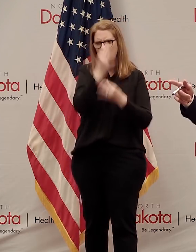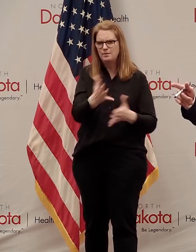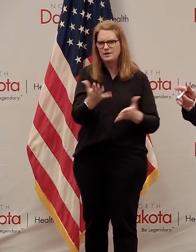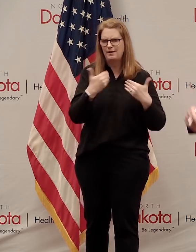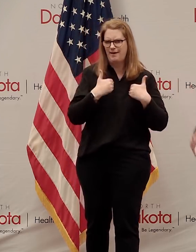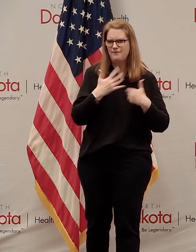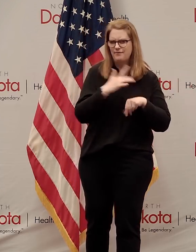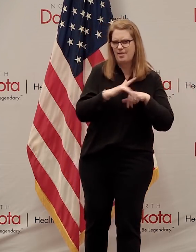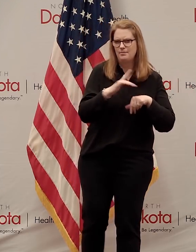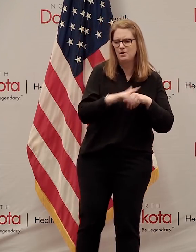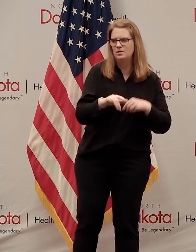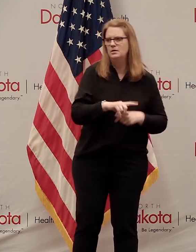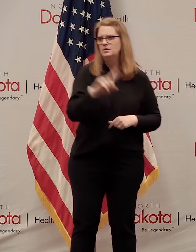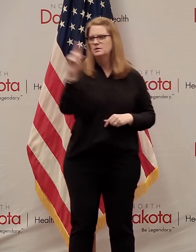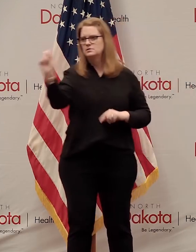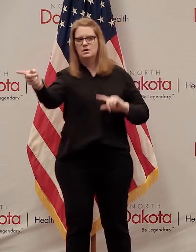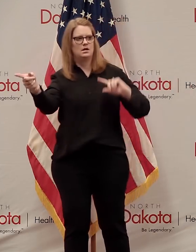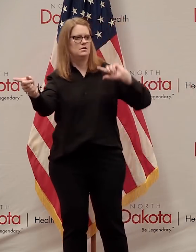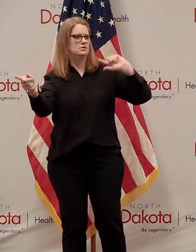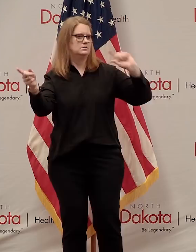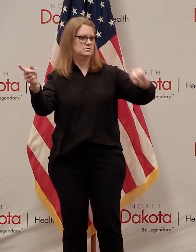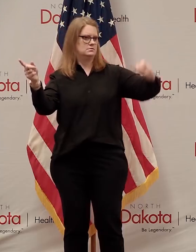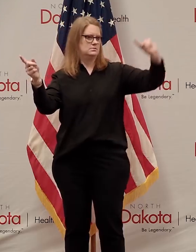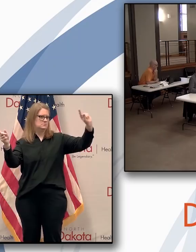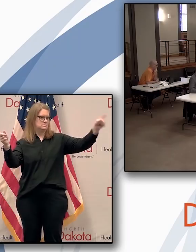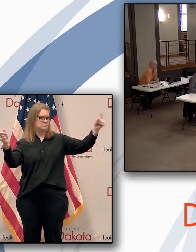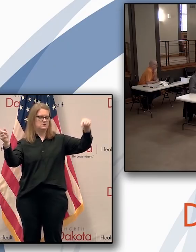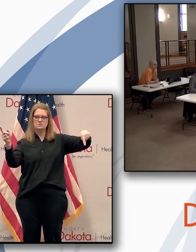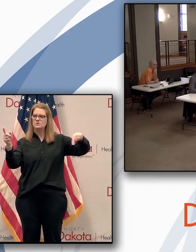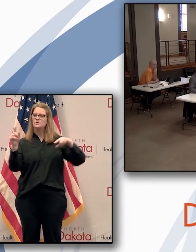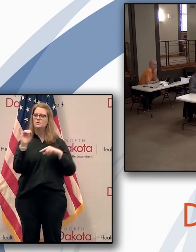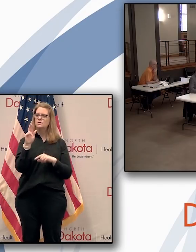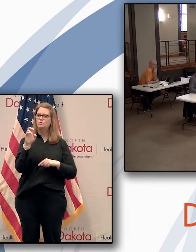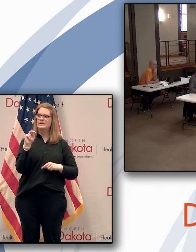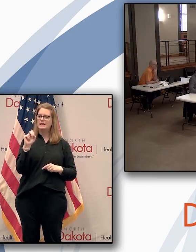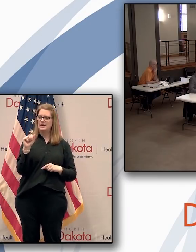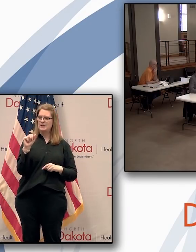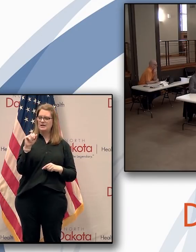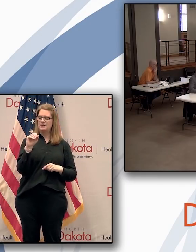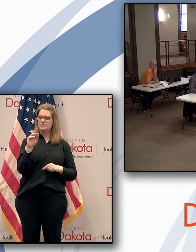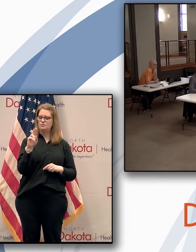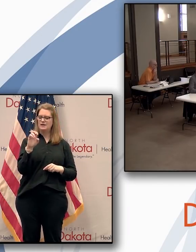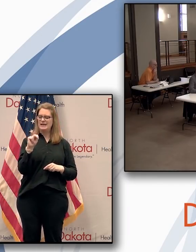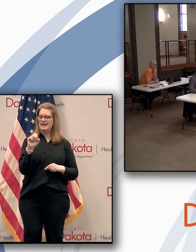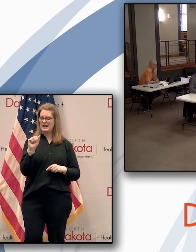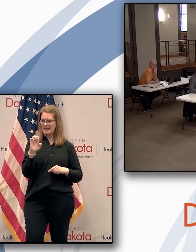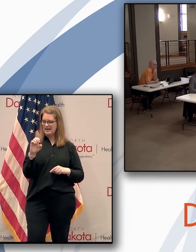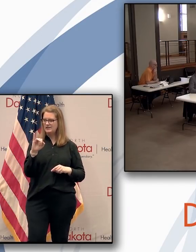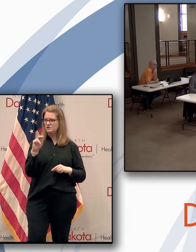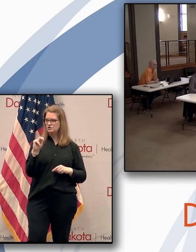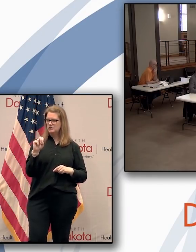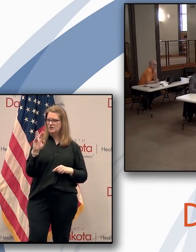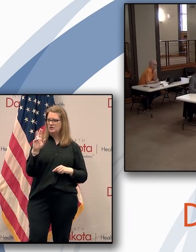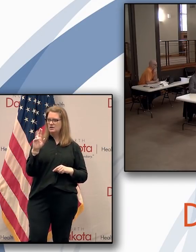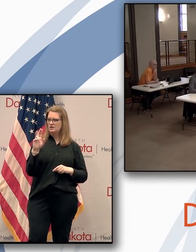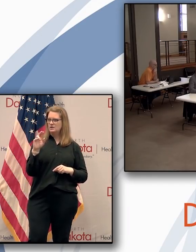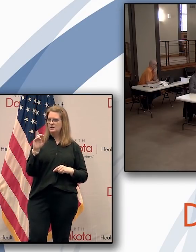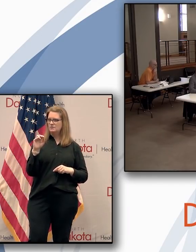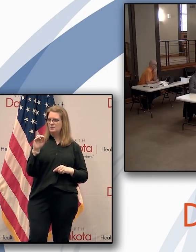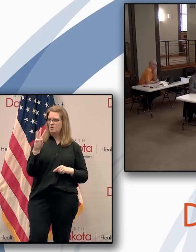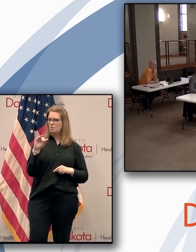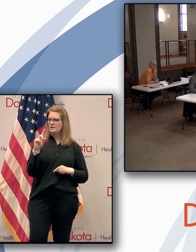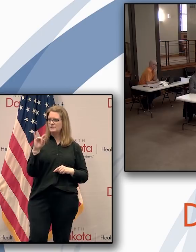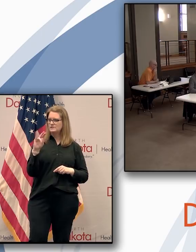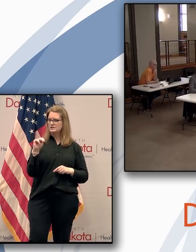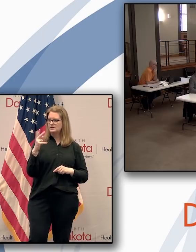Go online and then back to Jacob and then to Jeremy. Renee, Jean, Williston, Harold. What was the holdup on unemployment from